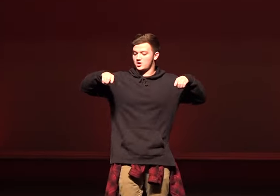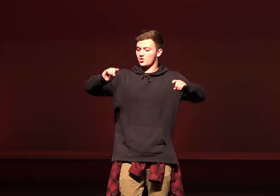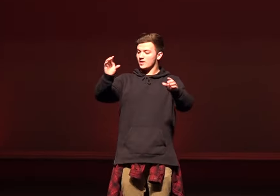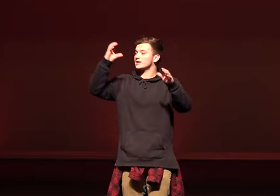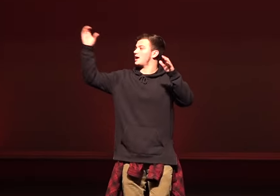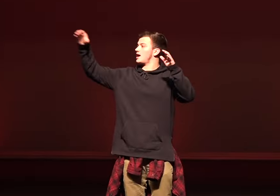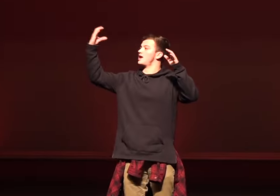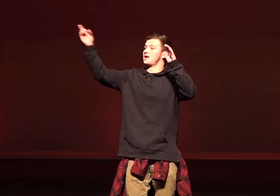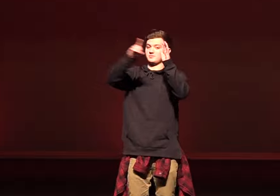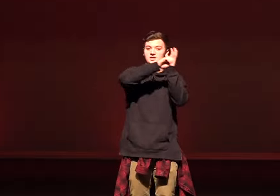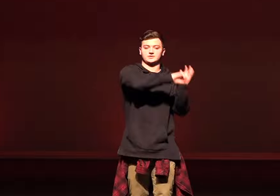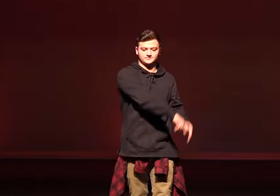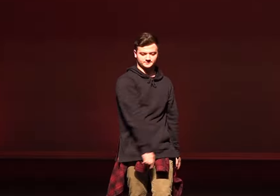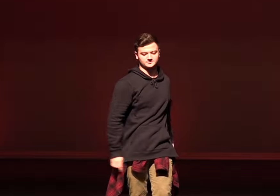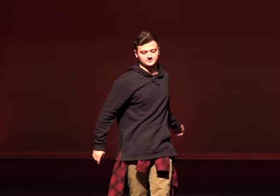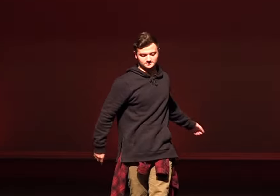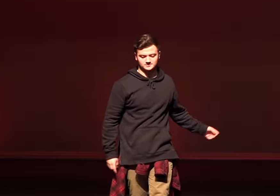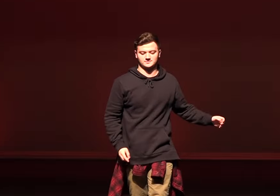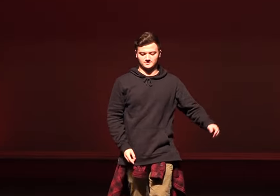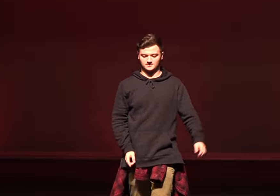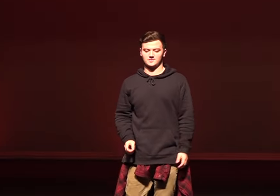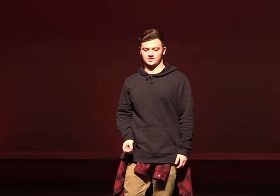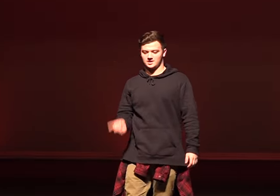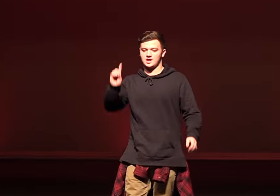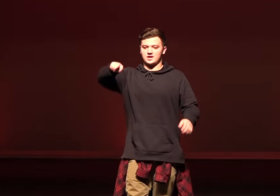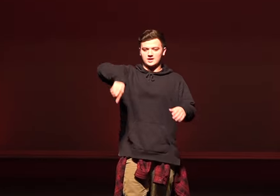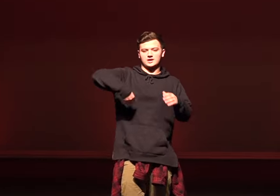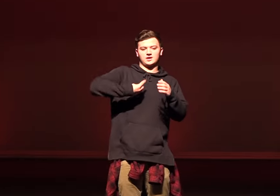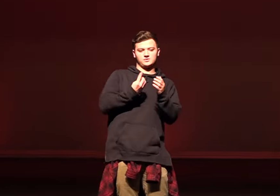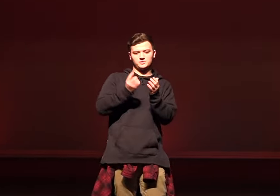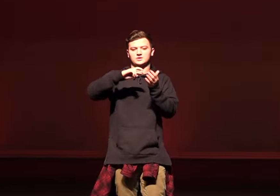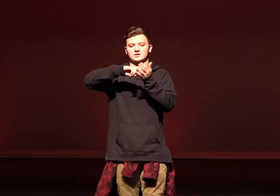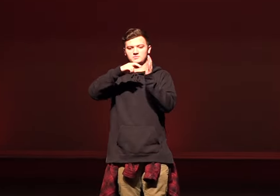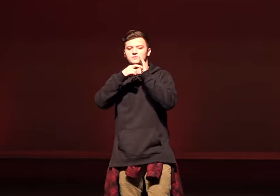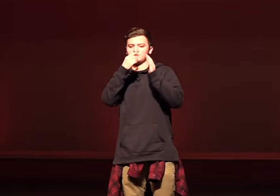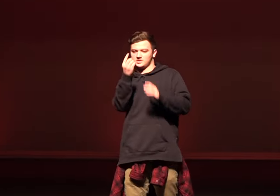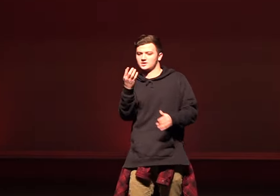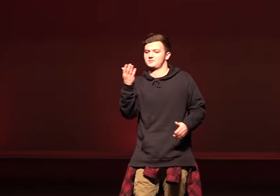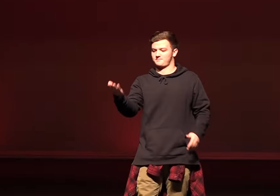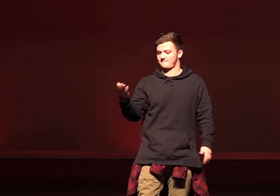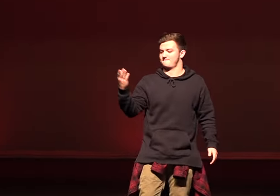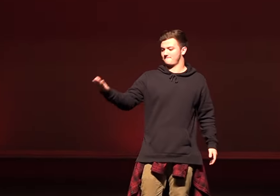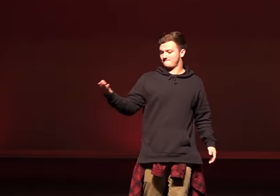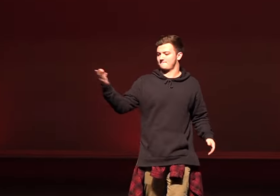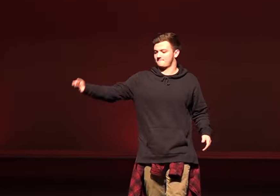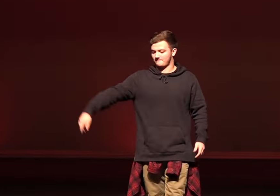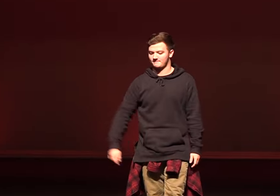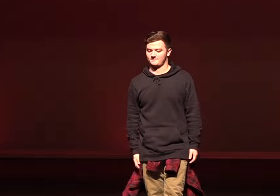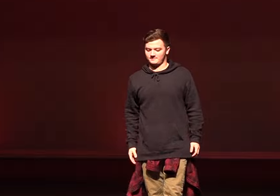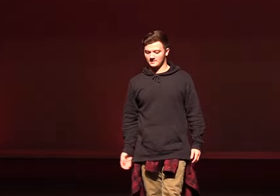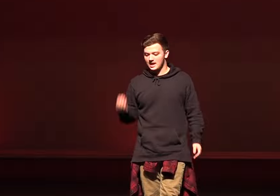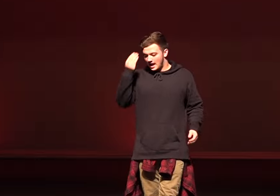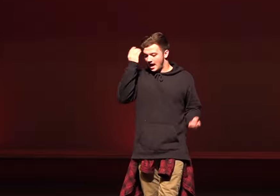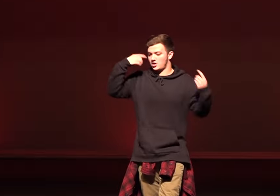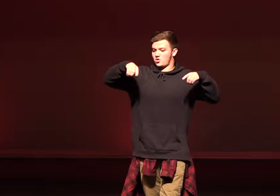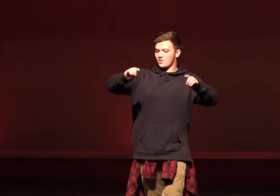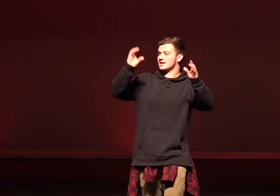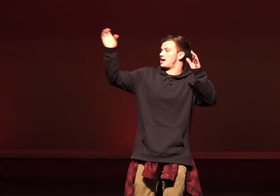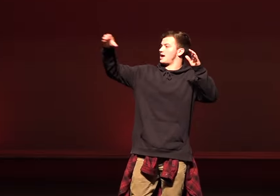know when that hotline bling That can only mean one thing I know when that